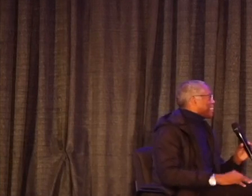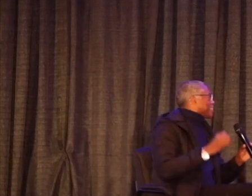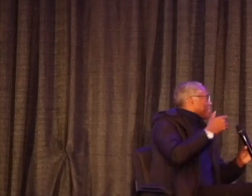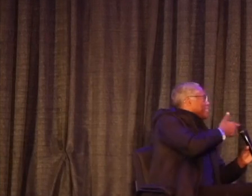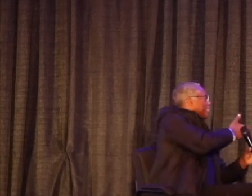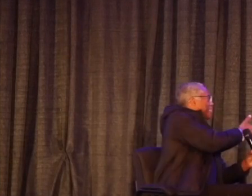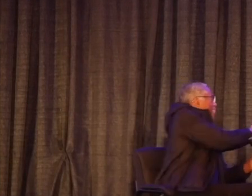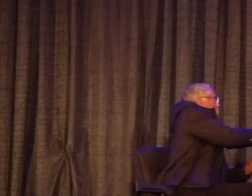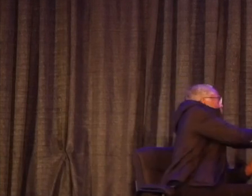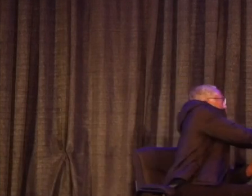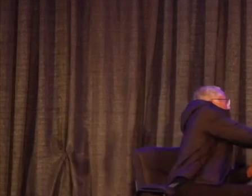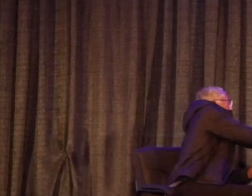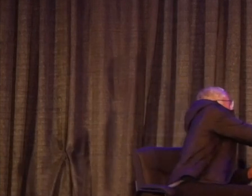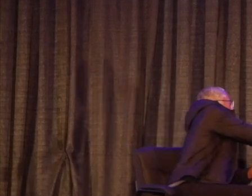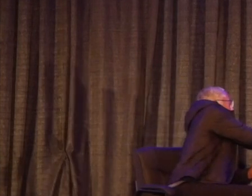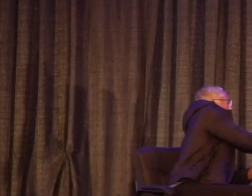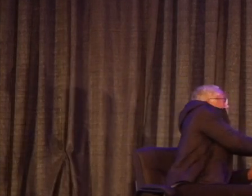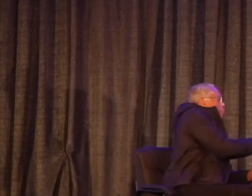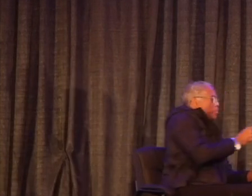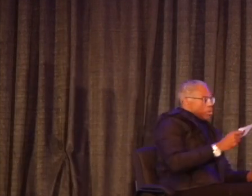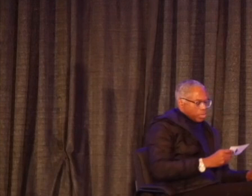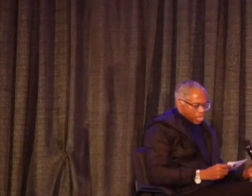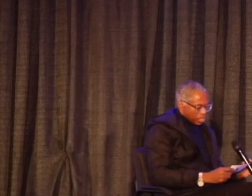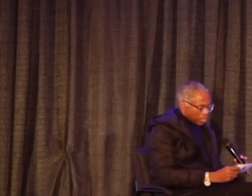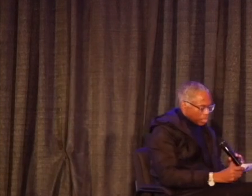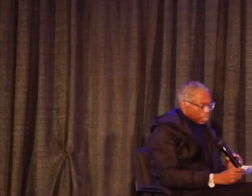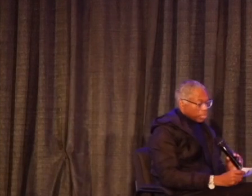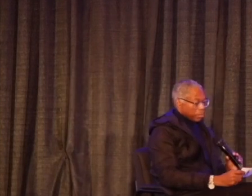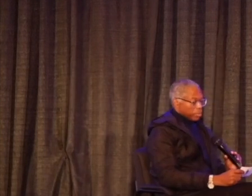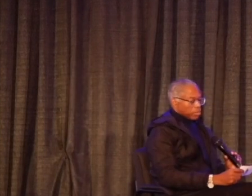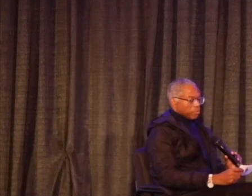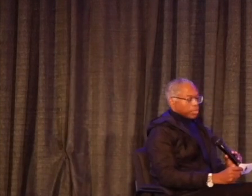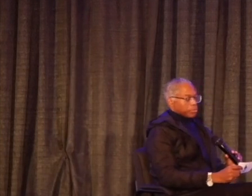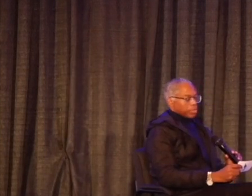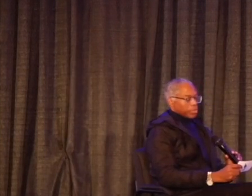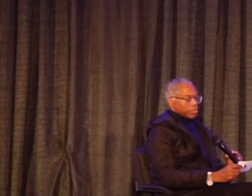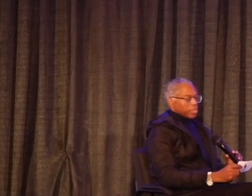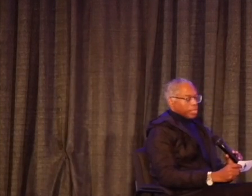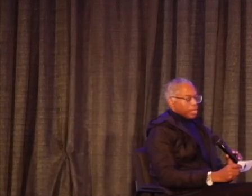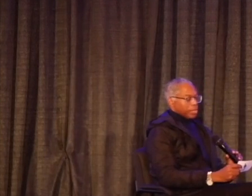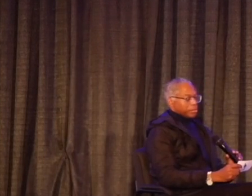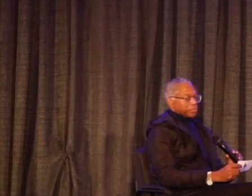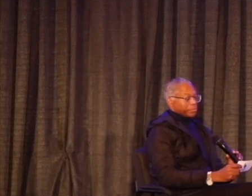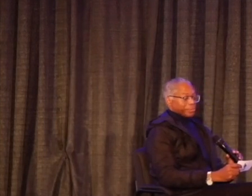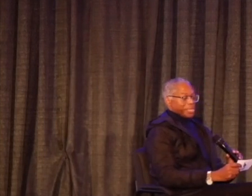Thank you. Got one? Great. Okay. Let me see if I can read this.